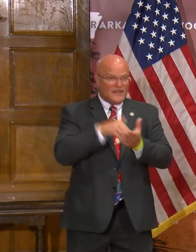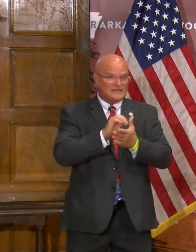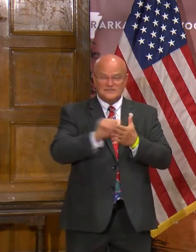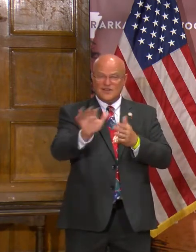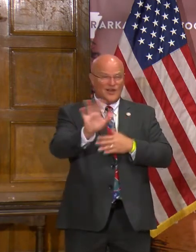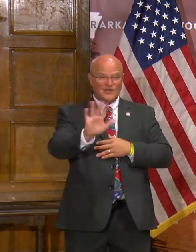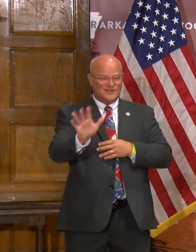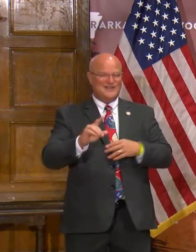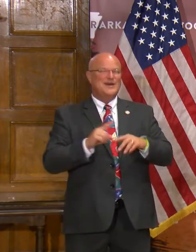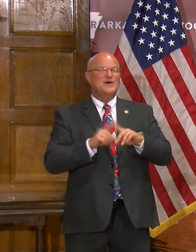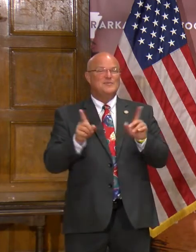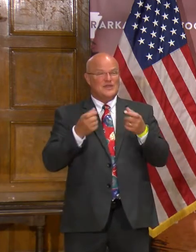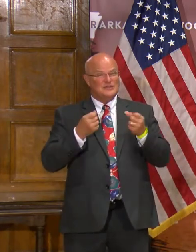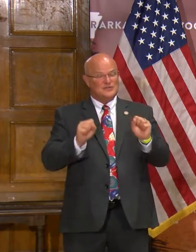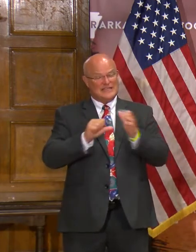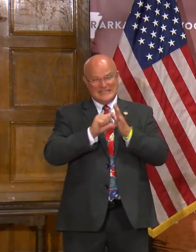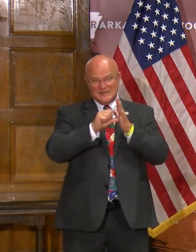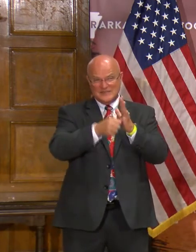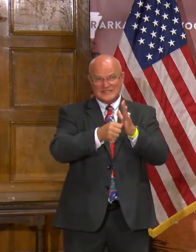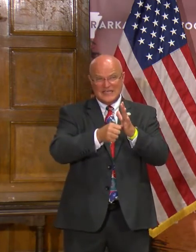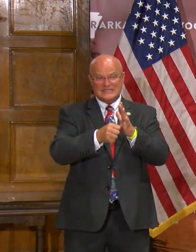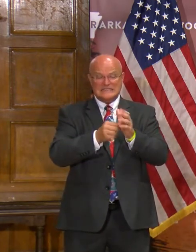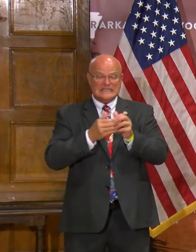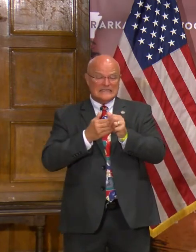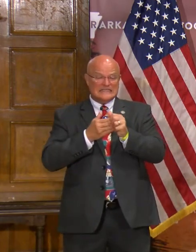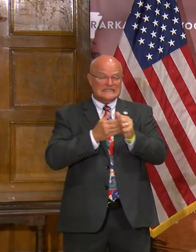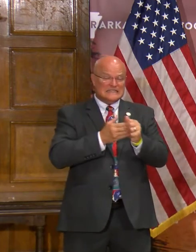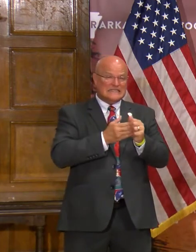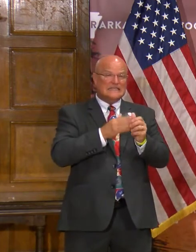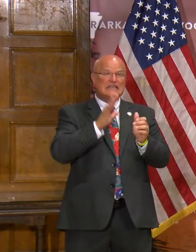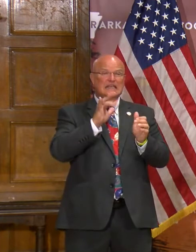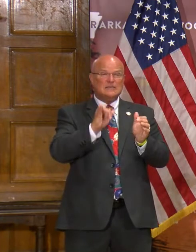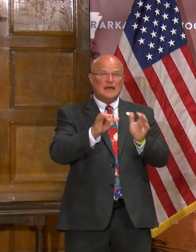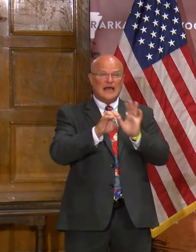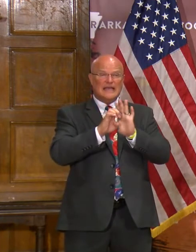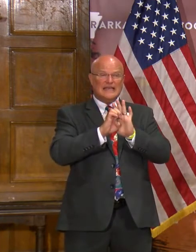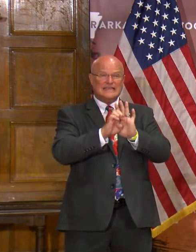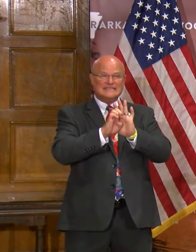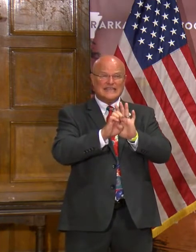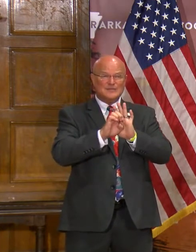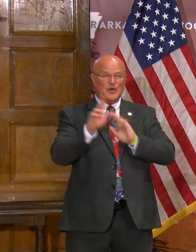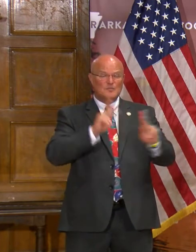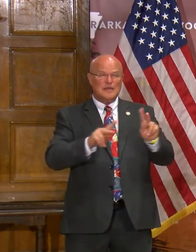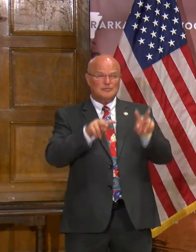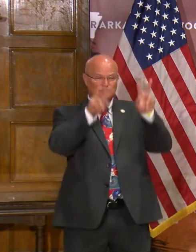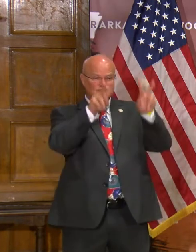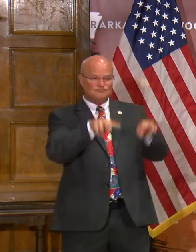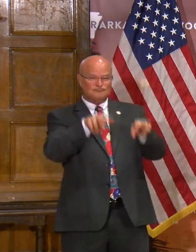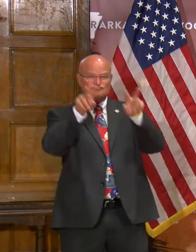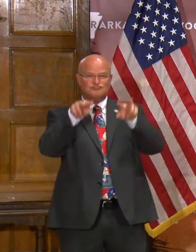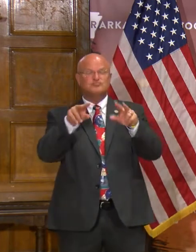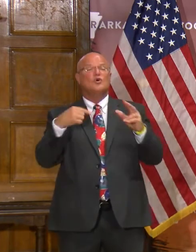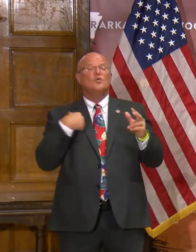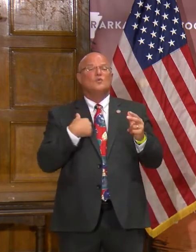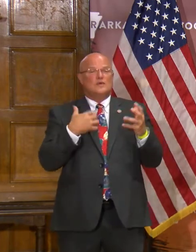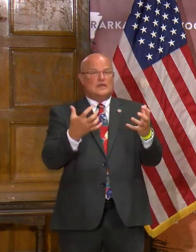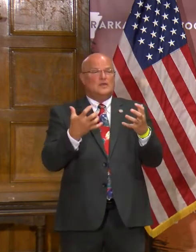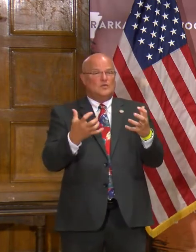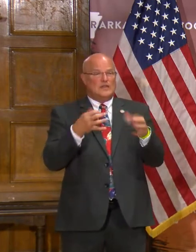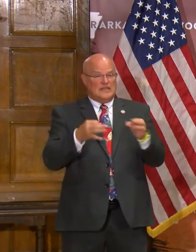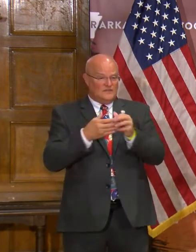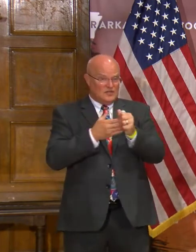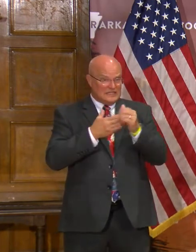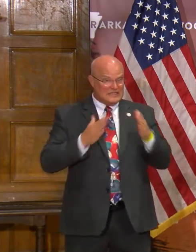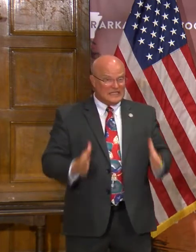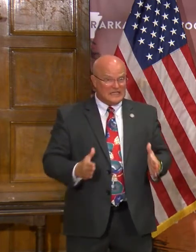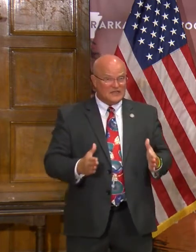but they're trying to emphasize we lead by example. People see this. And so we want to – if you're